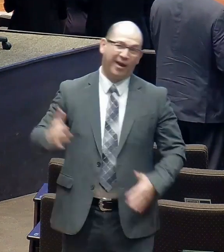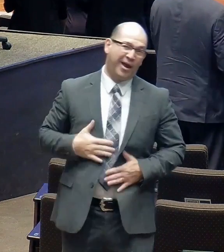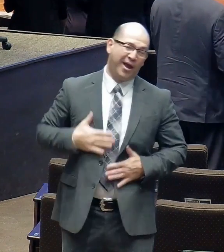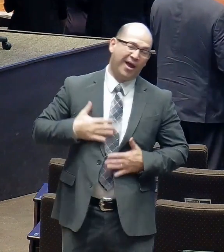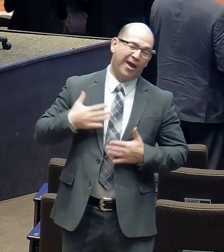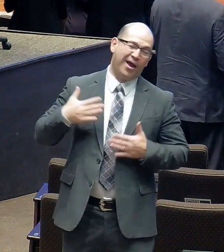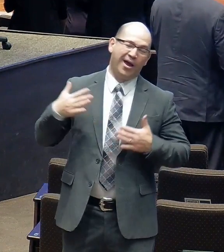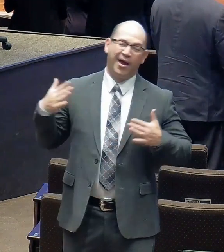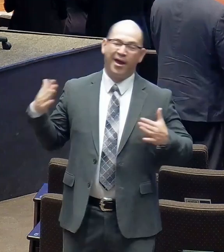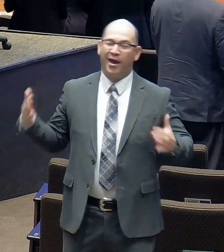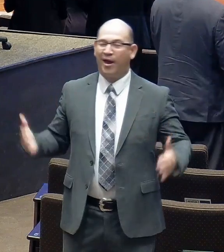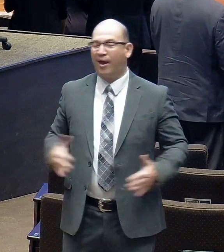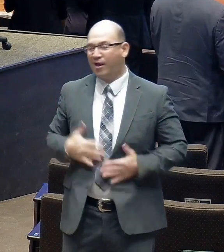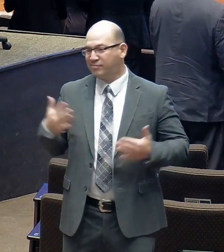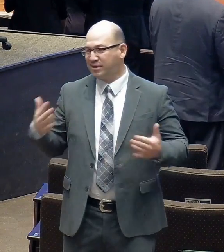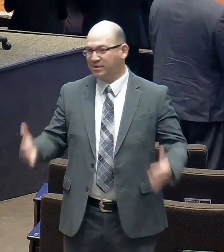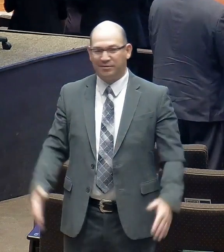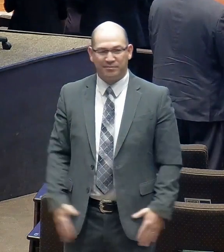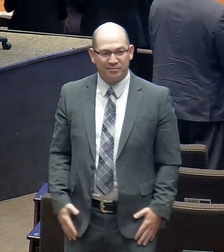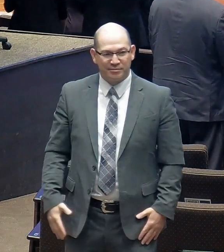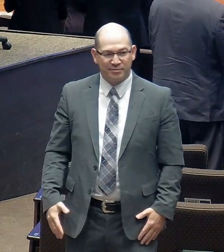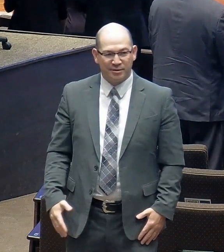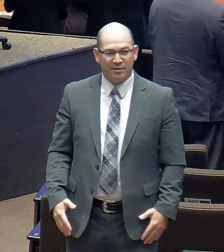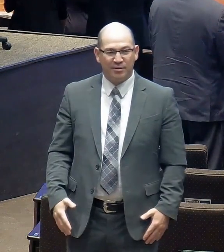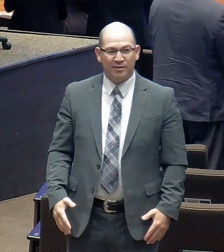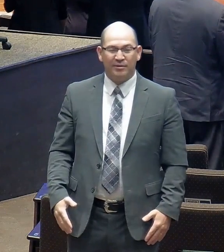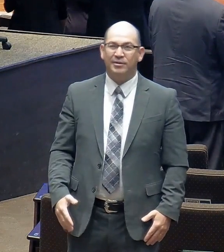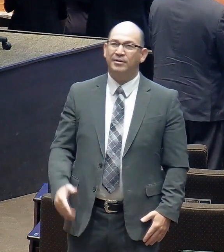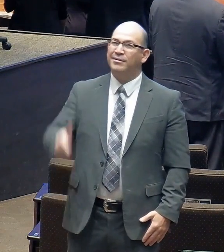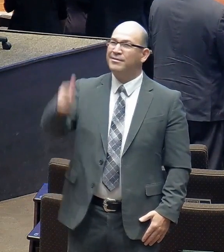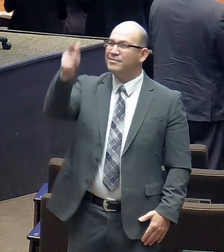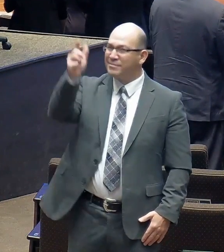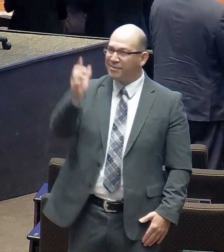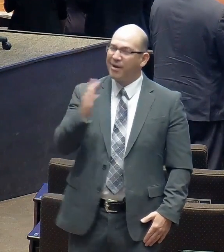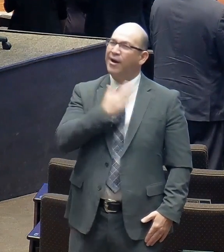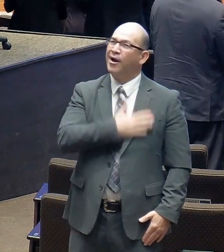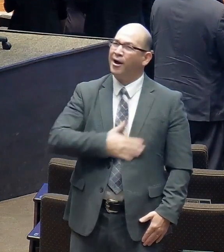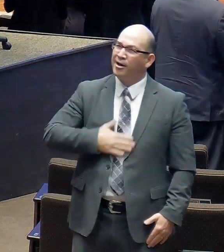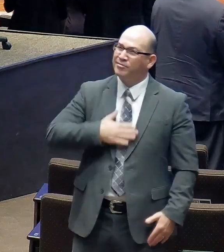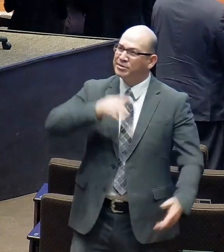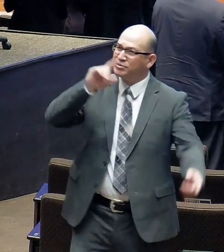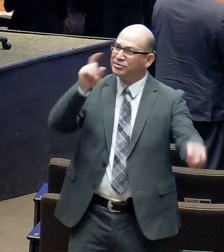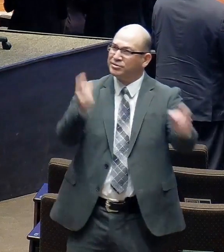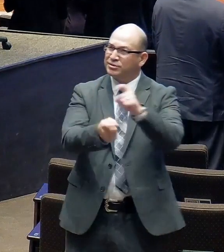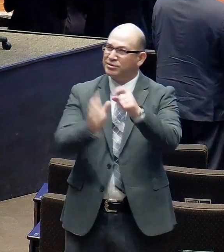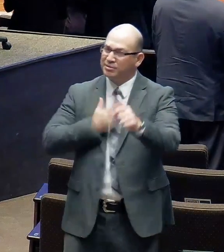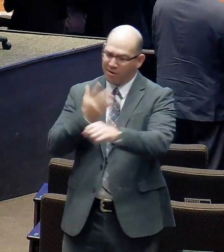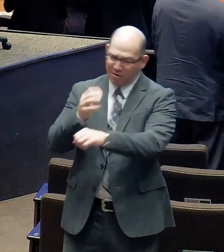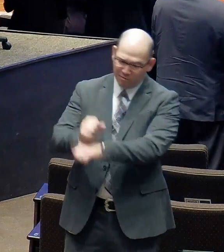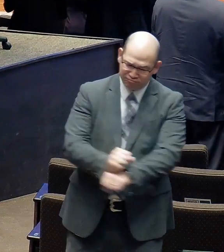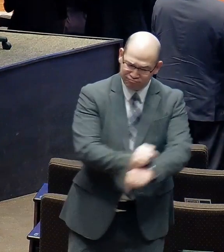Turn again our captivity, O Lord, as the streams in the south.